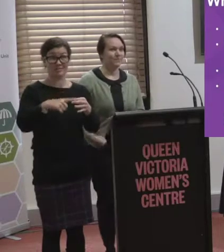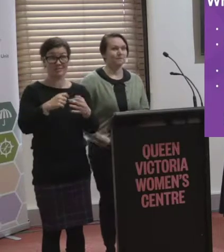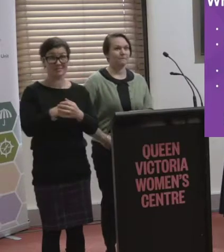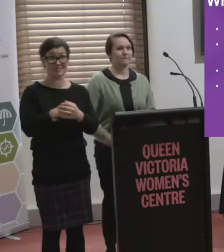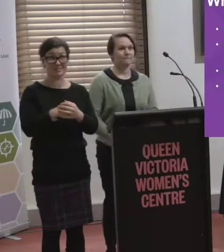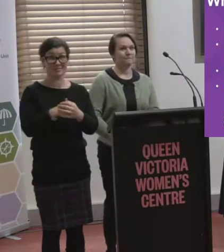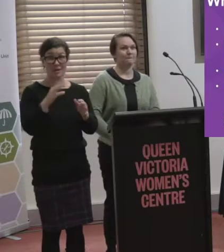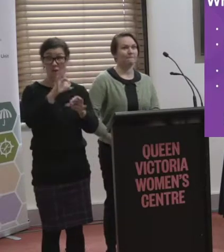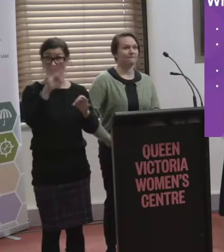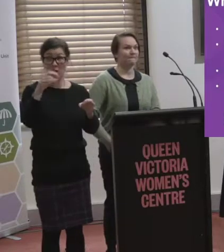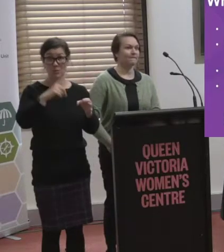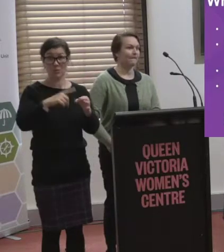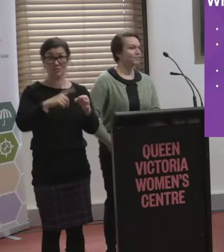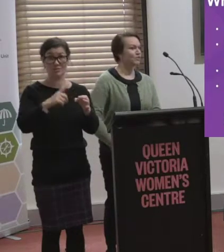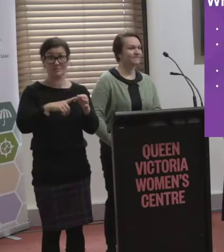No questions?